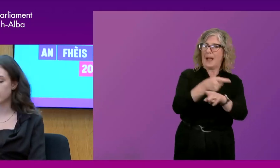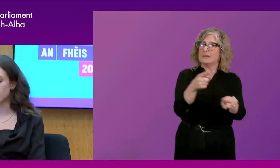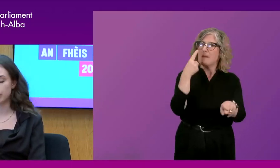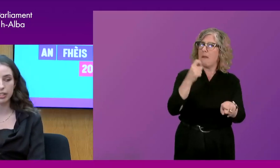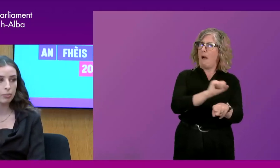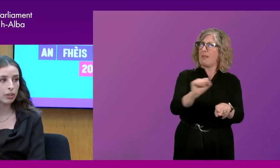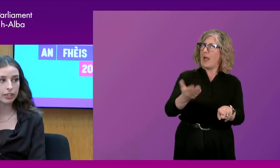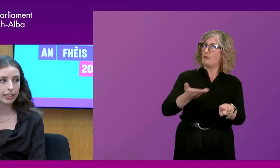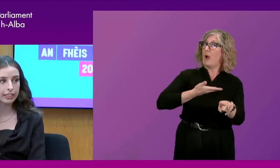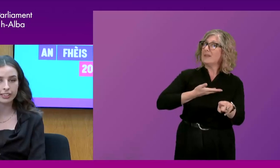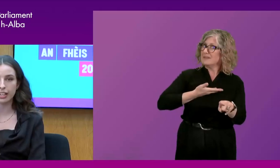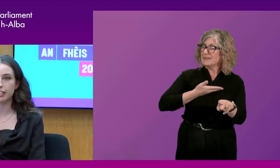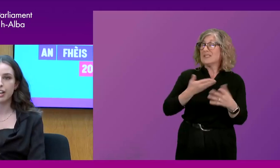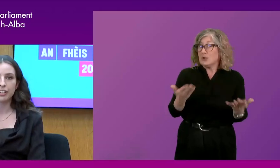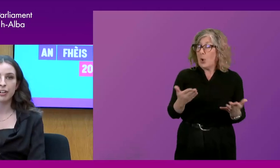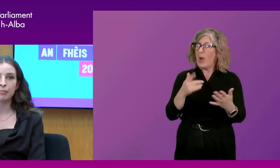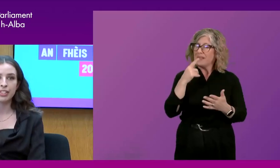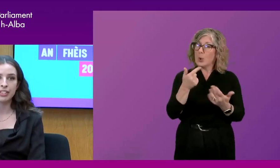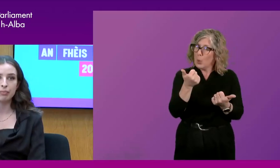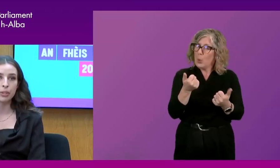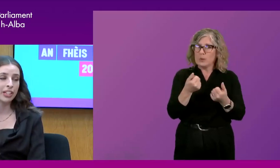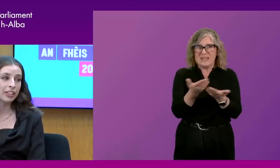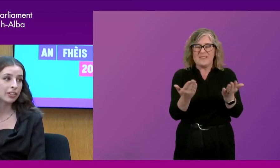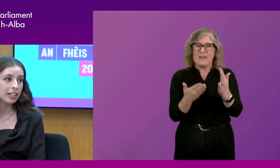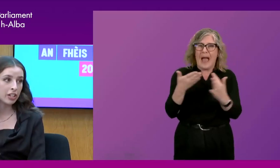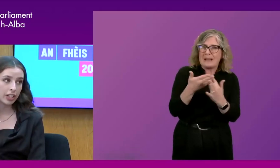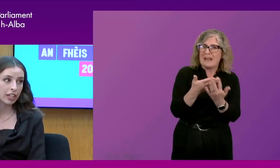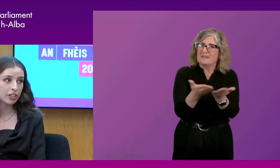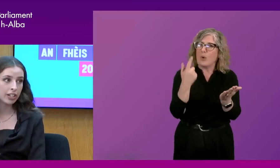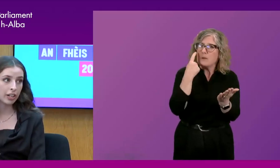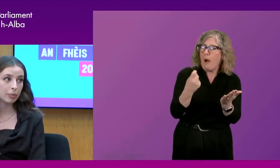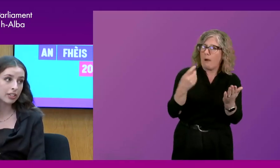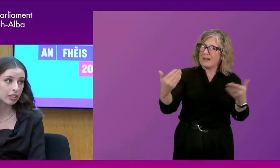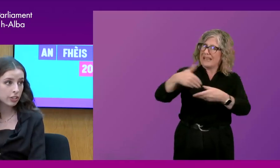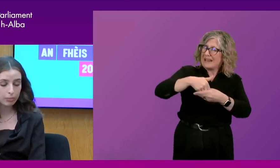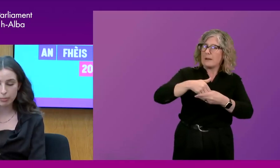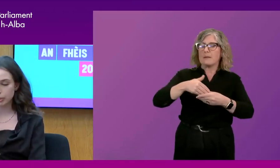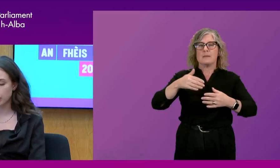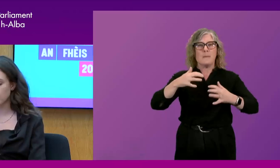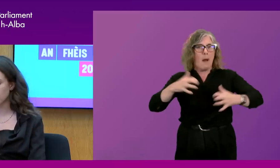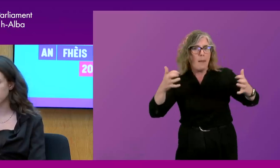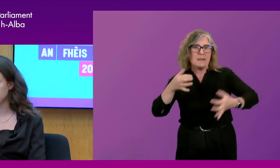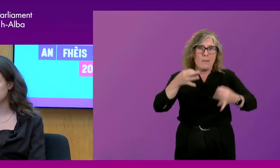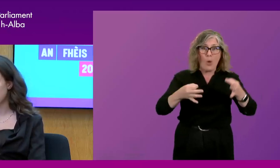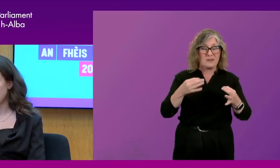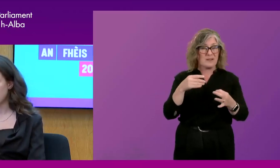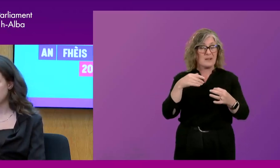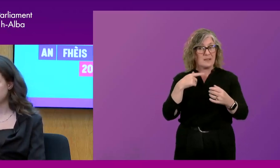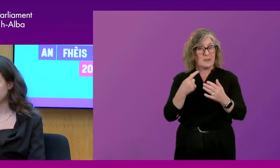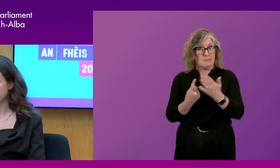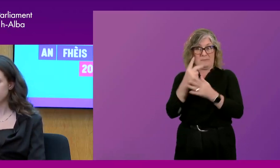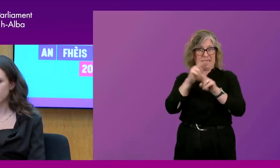to the Parliament and politics that comes in, particularly in education and how we teach young people about politics.